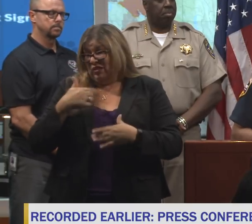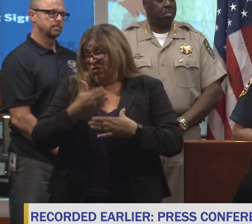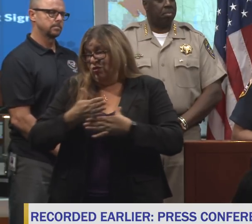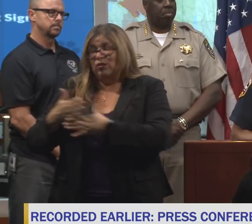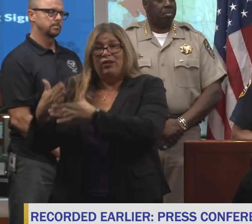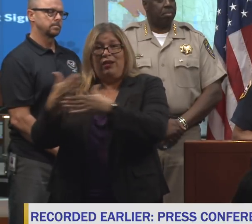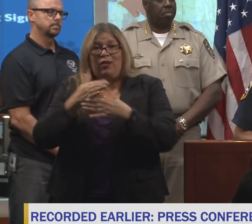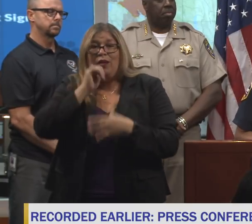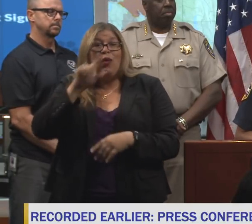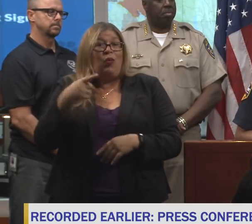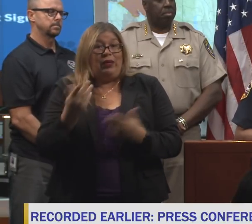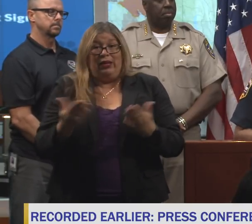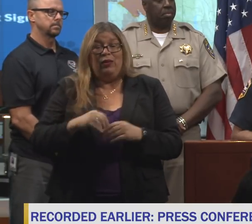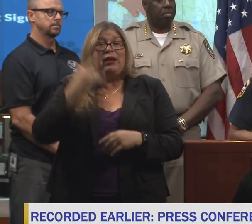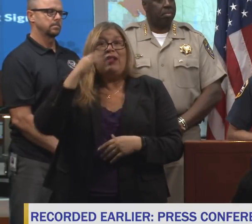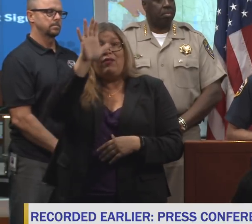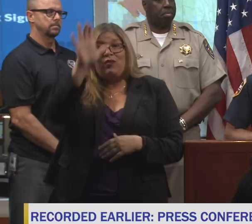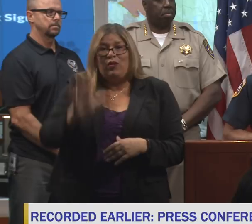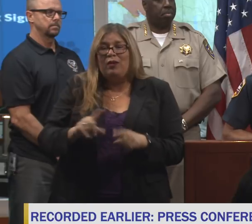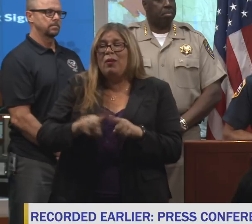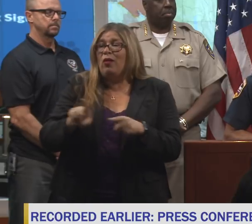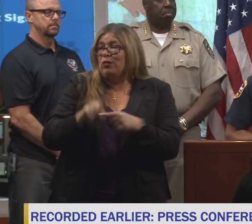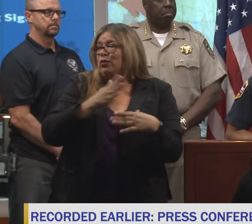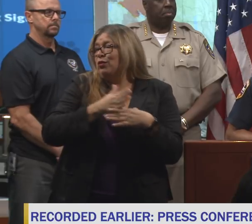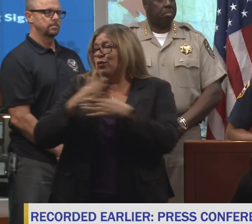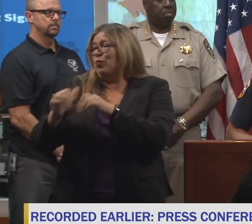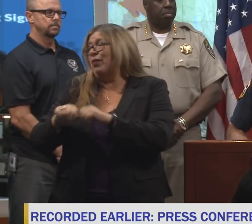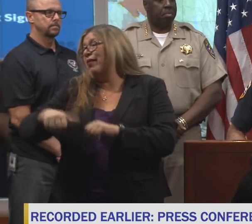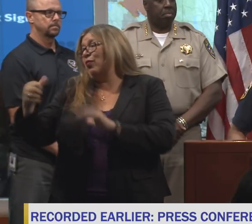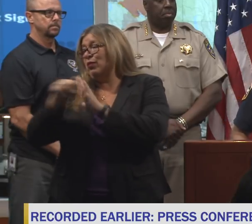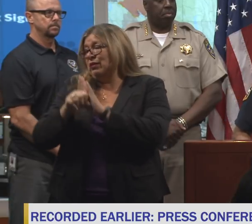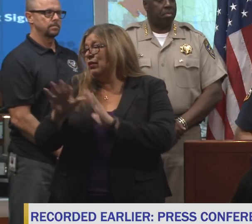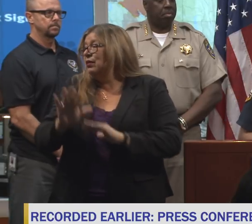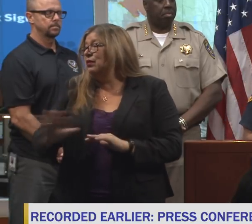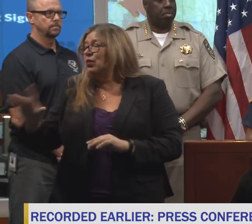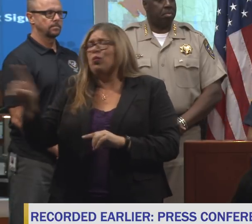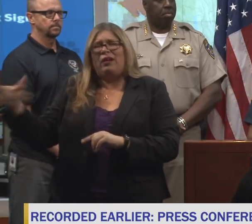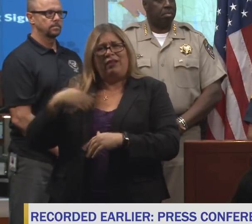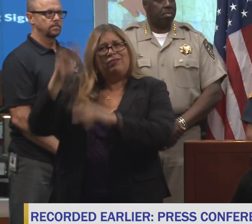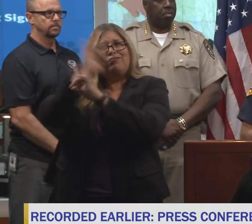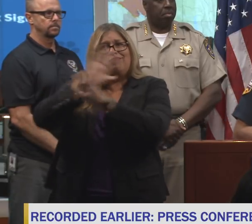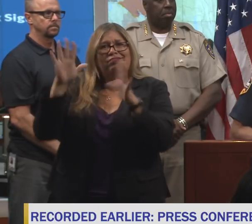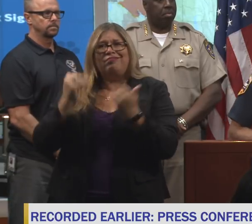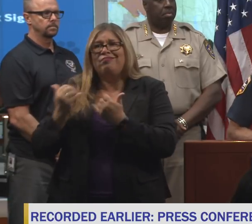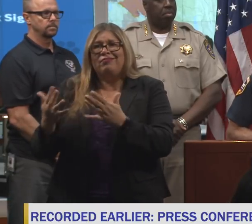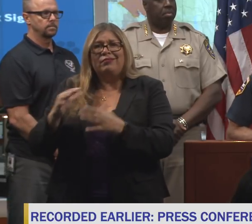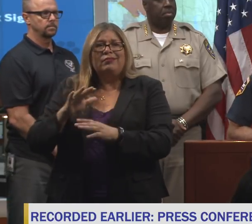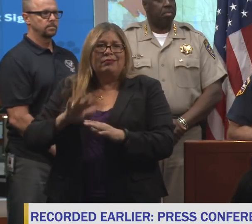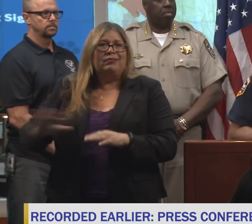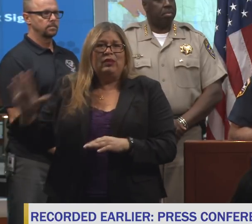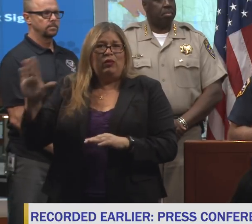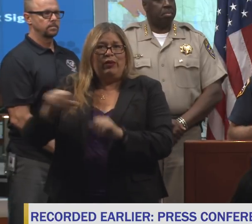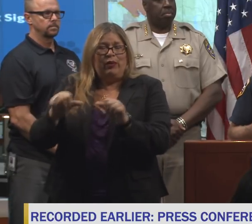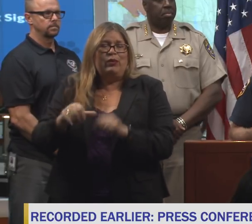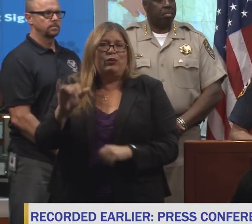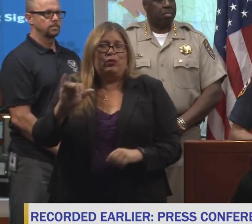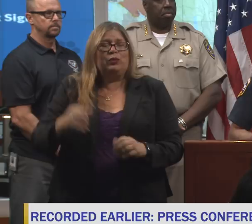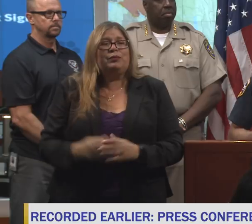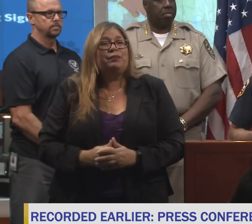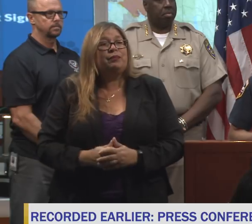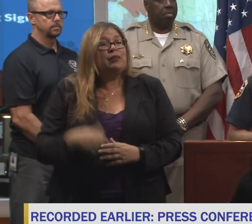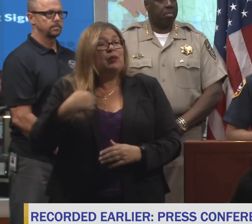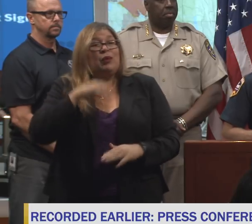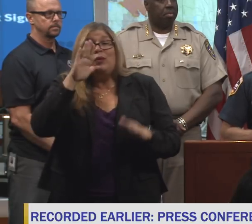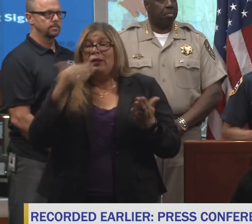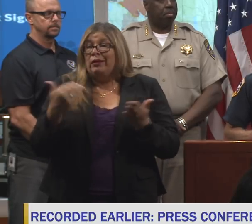partners in other states who are also experiencing some very difficult, difficult conditions. We will continue to look what our needs